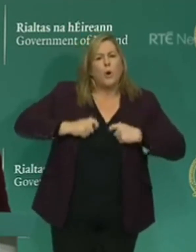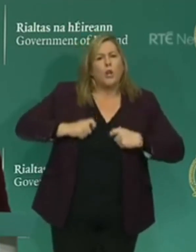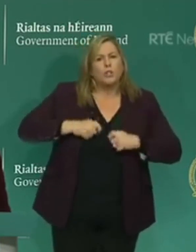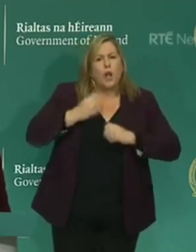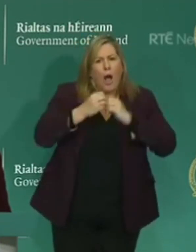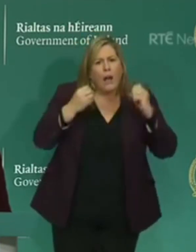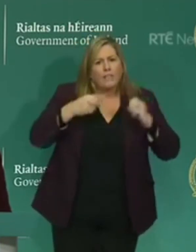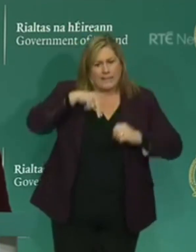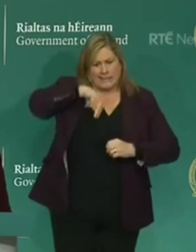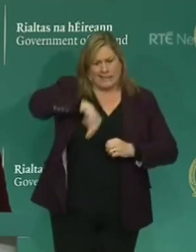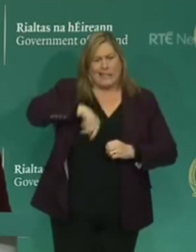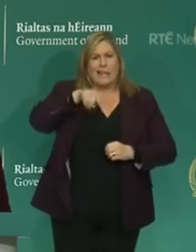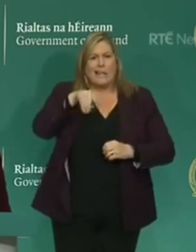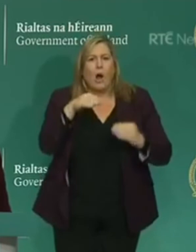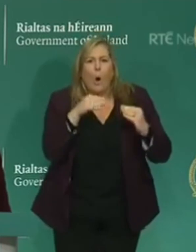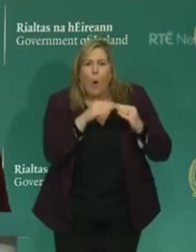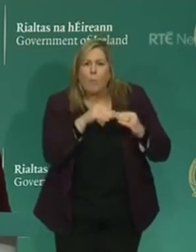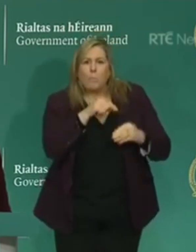lives.